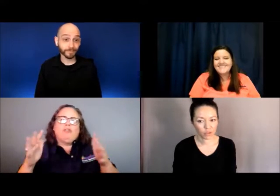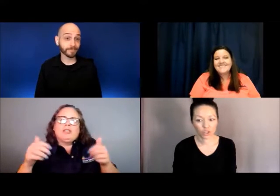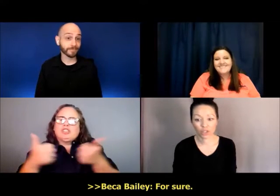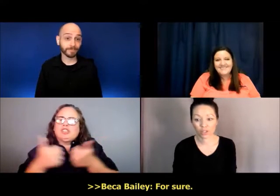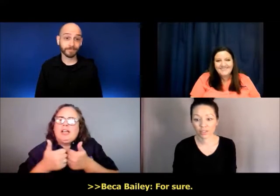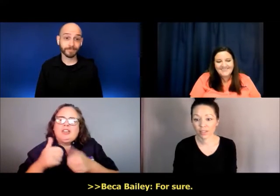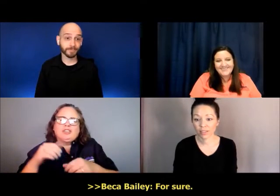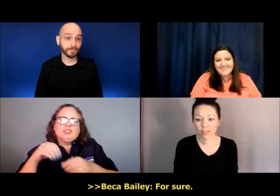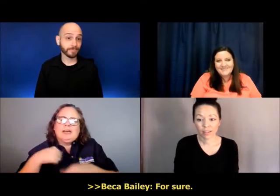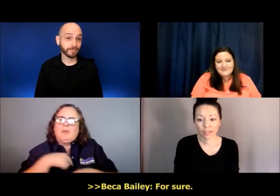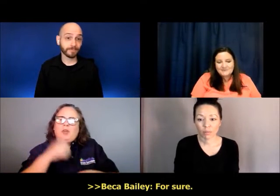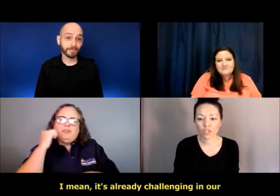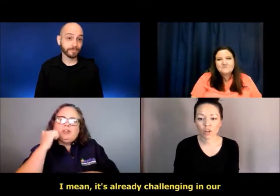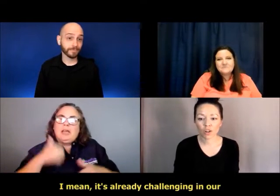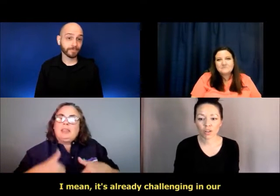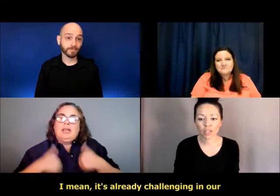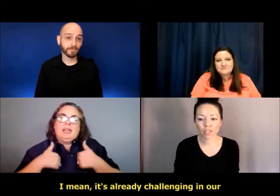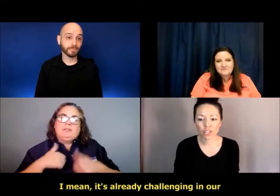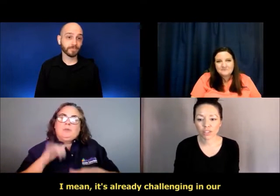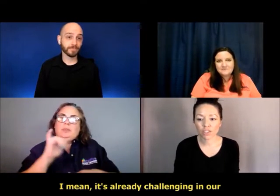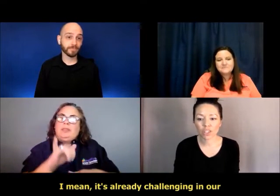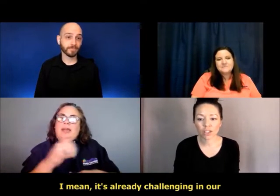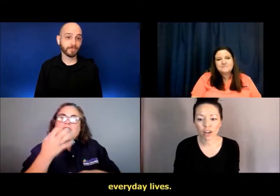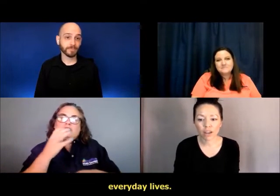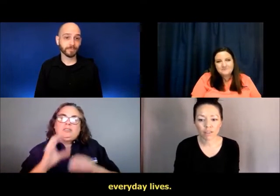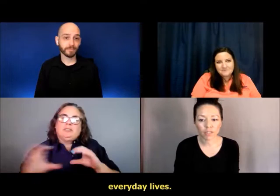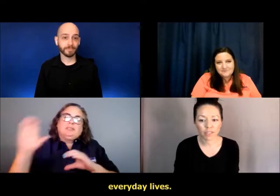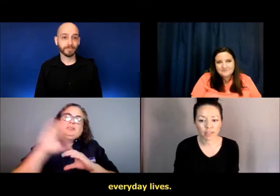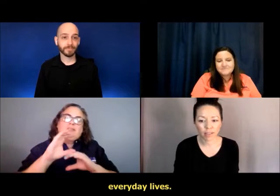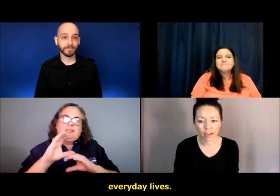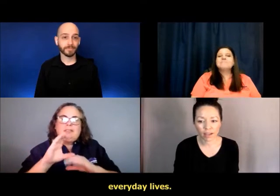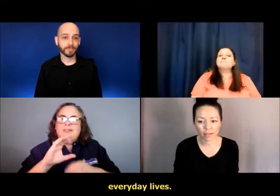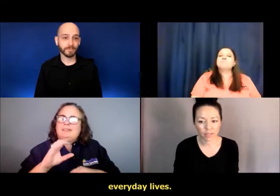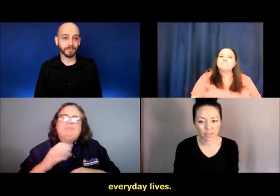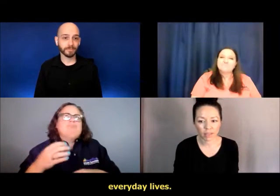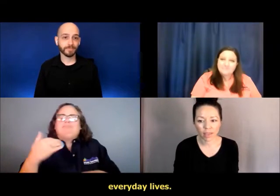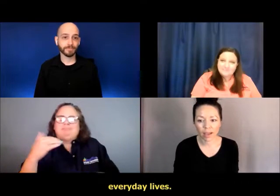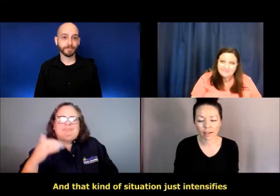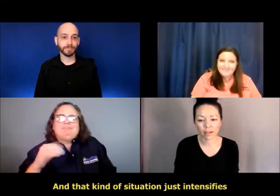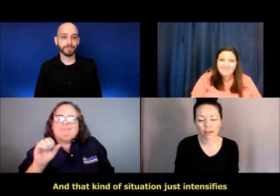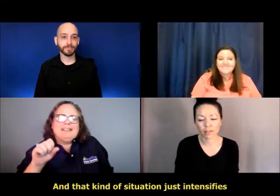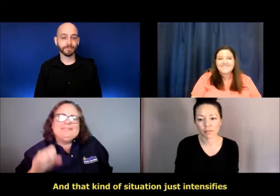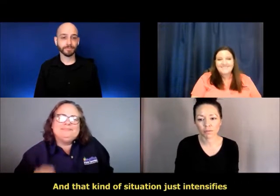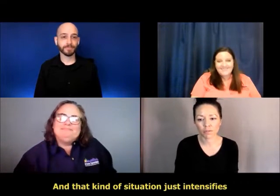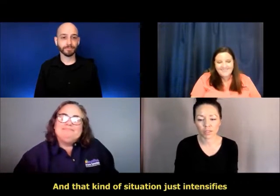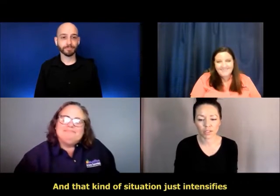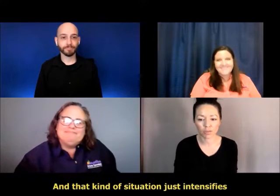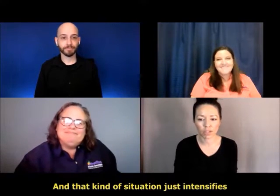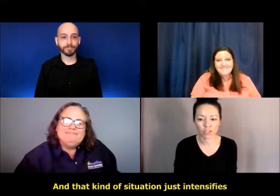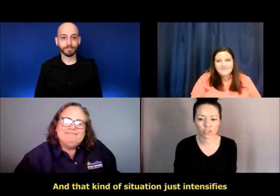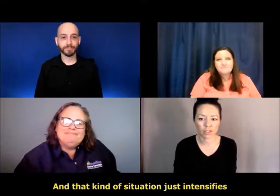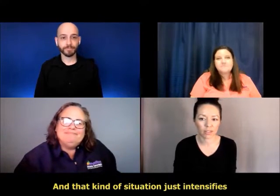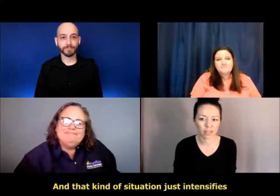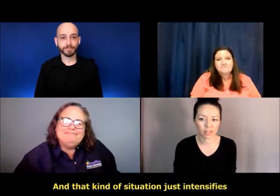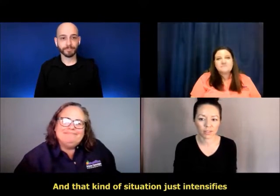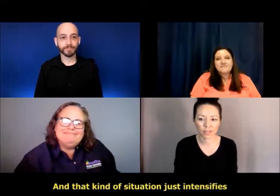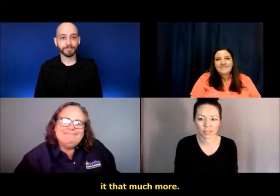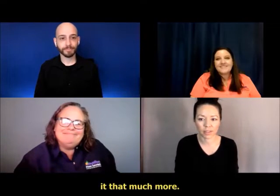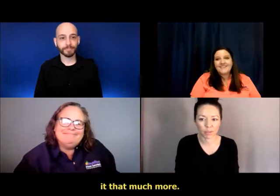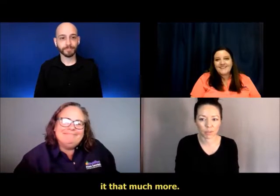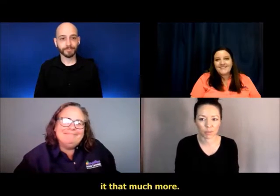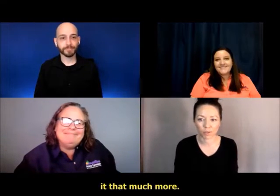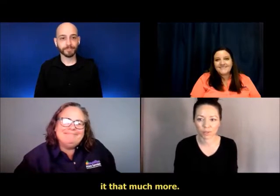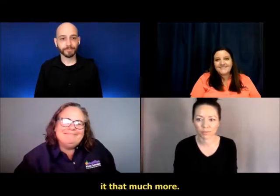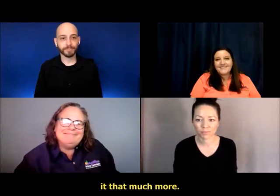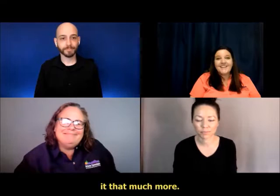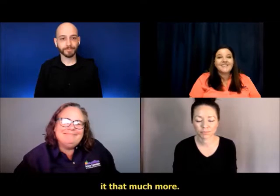For sure. Sure. I mean, it's already challenging in our everyday lives and that kind of situation just intensifies